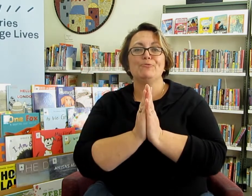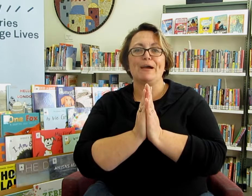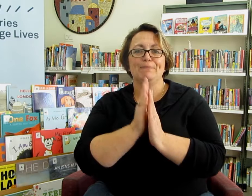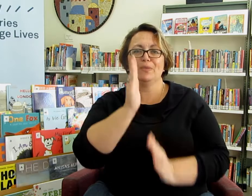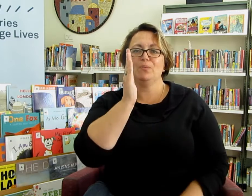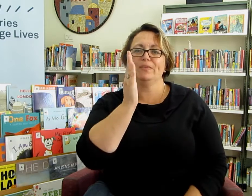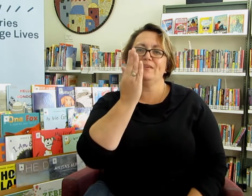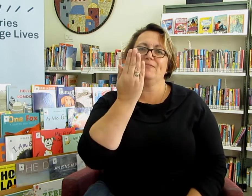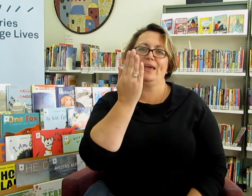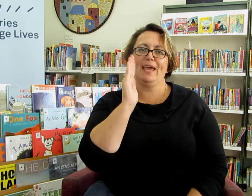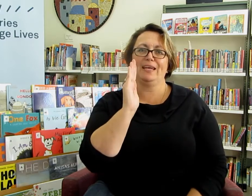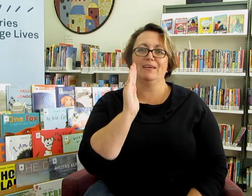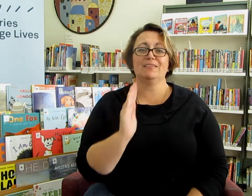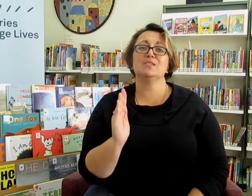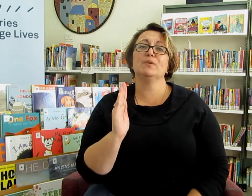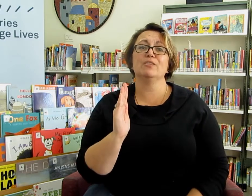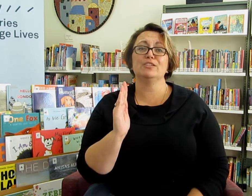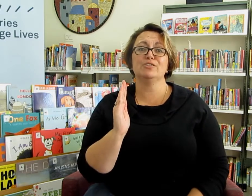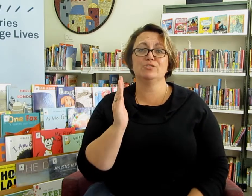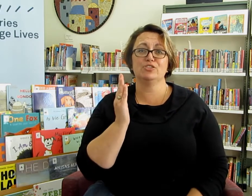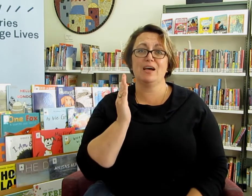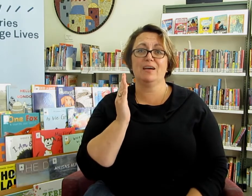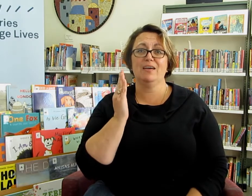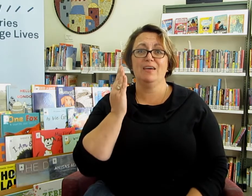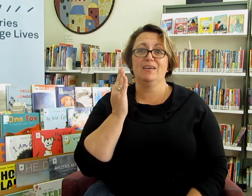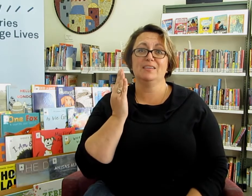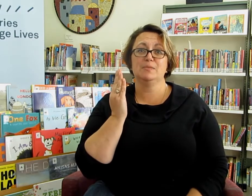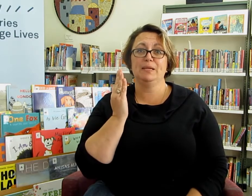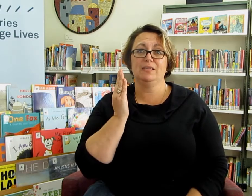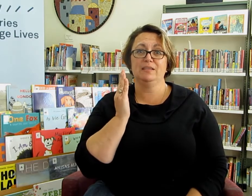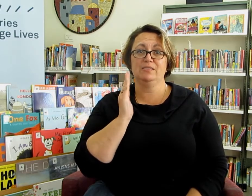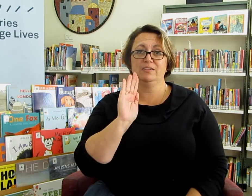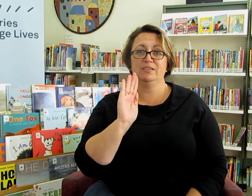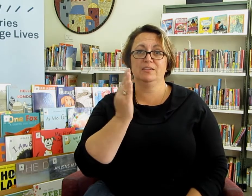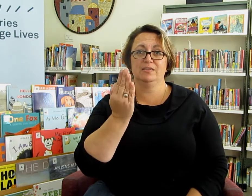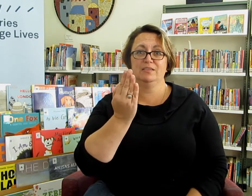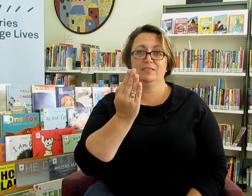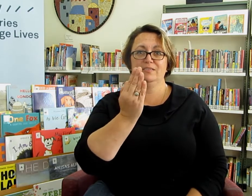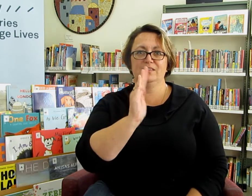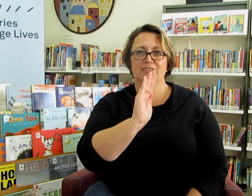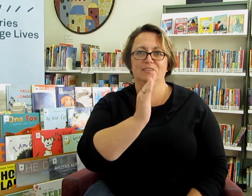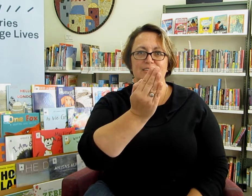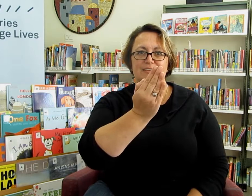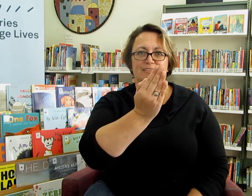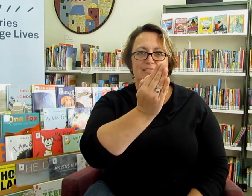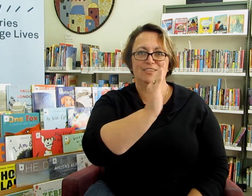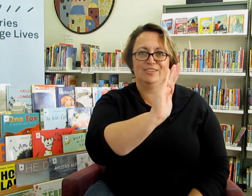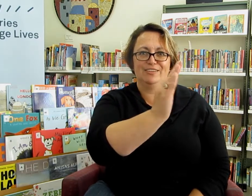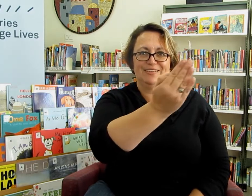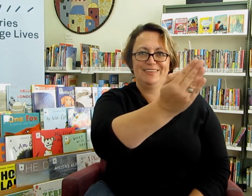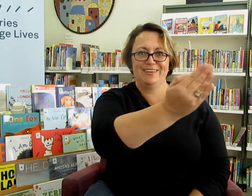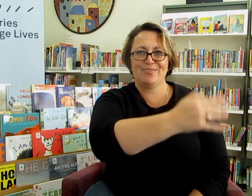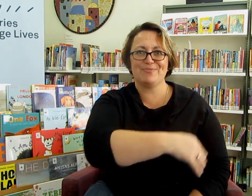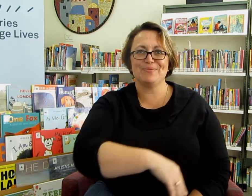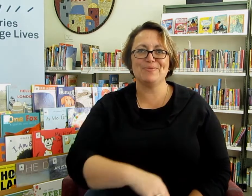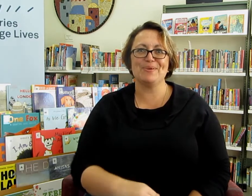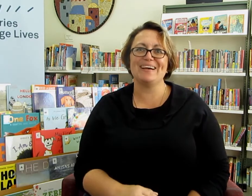right with our flat hand like this we're going to do shark and it's a bit like dun dun dun dun through the water